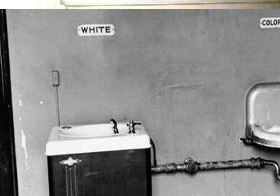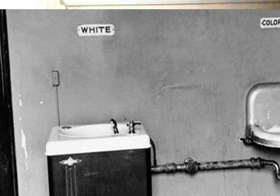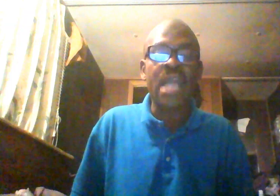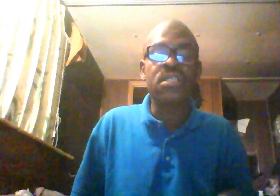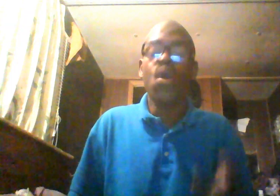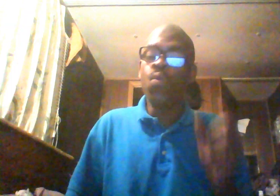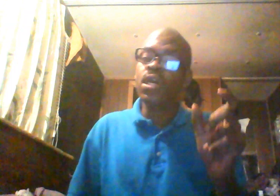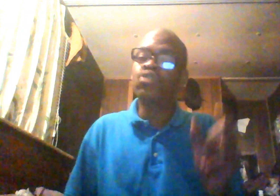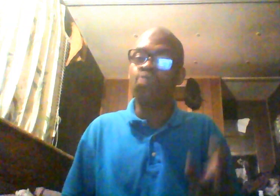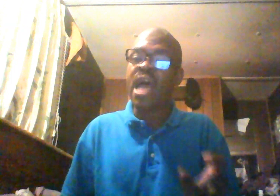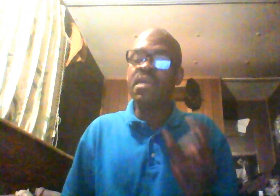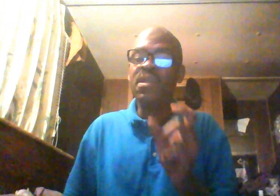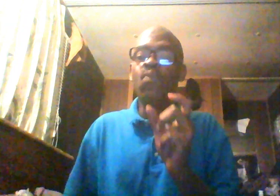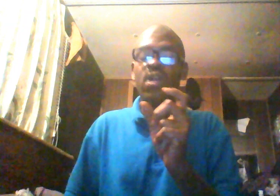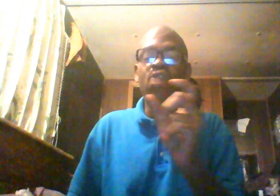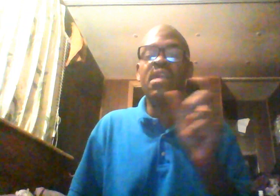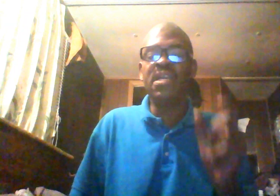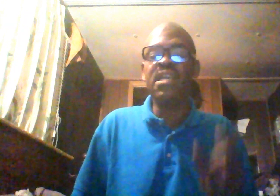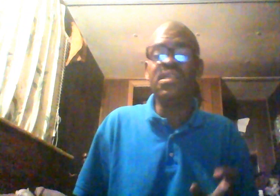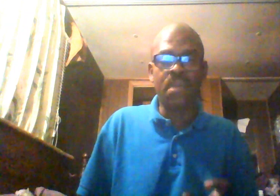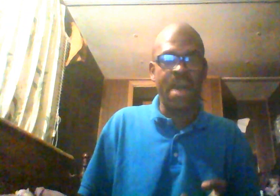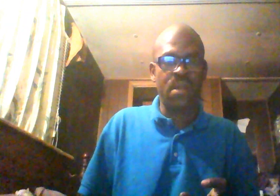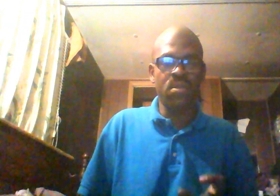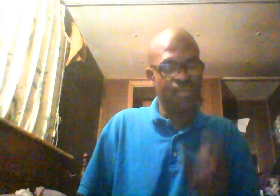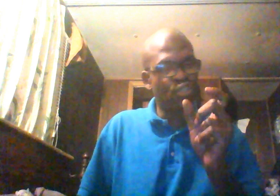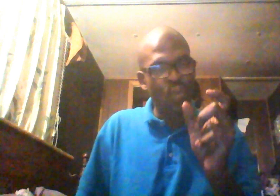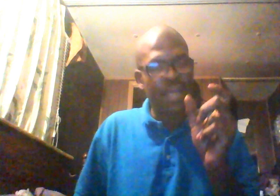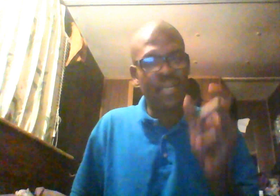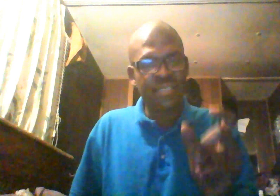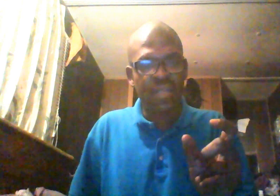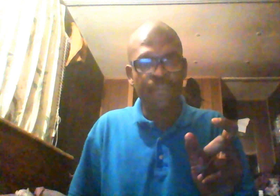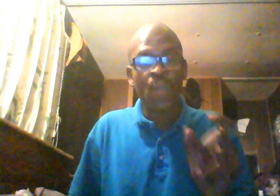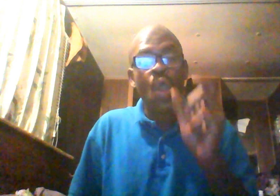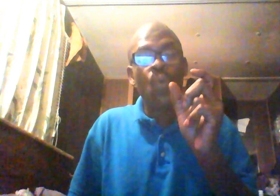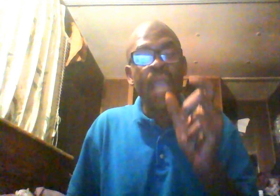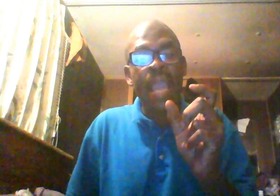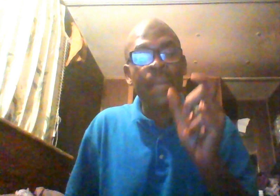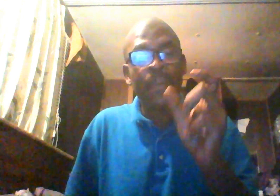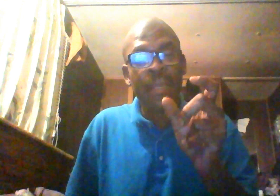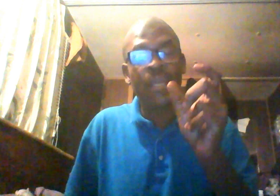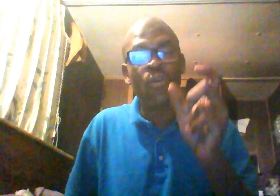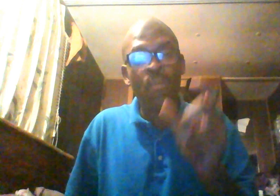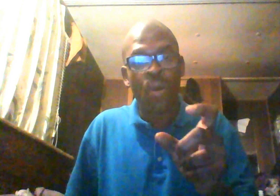be nice. We done tried to be easy about it. But, you ain't listening. We ain't playing no more.